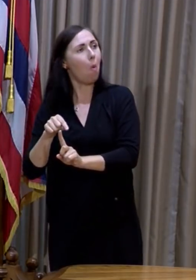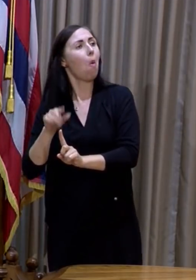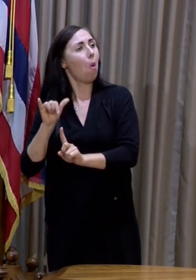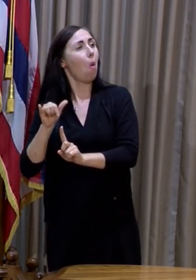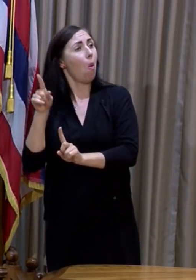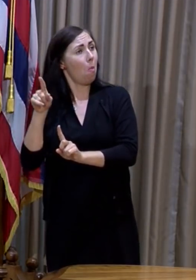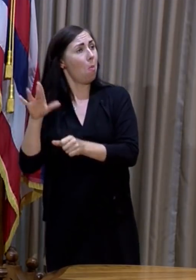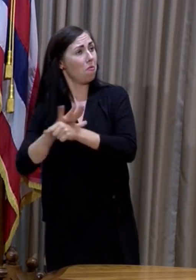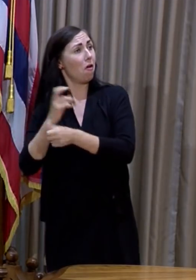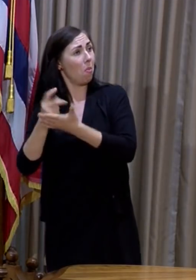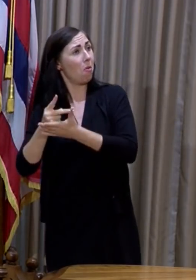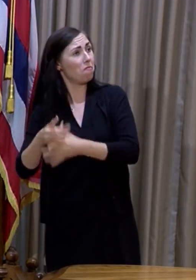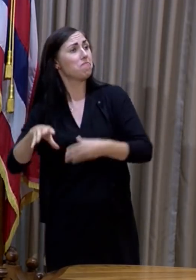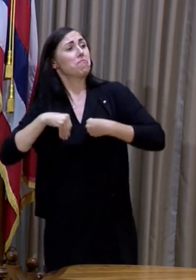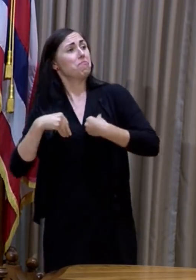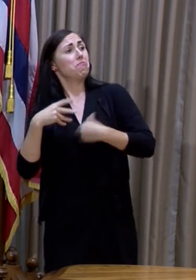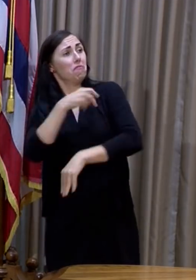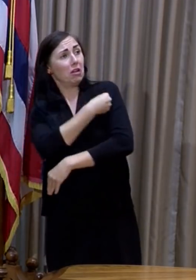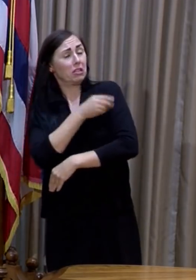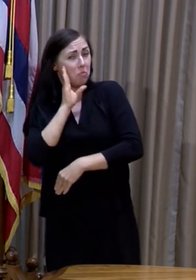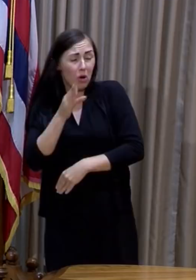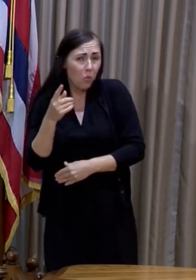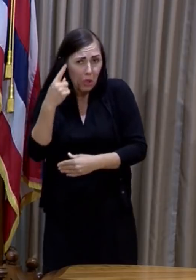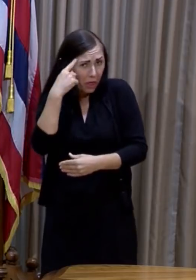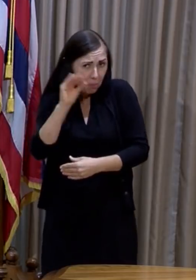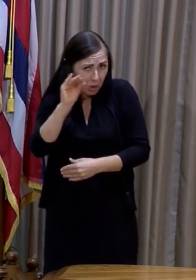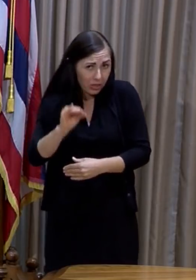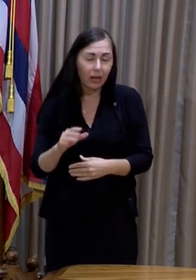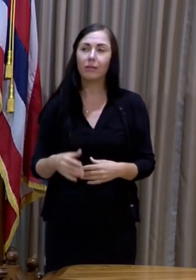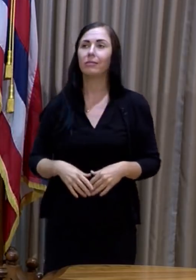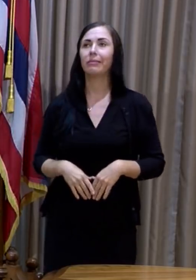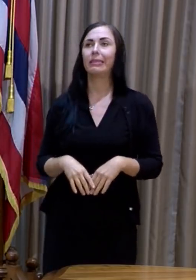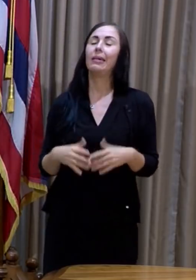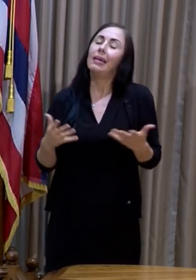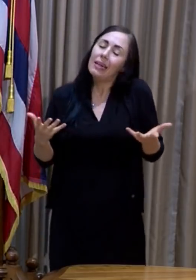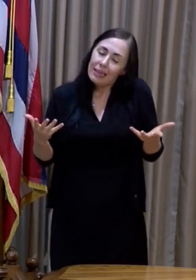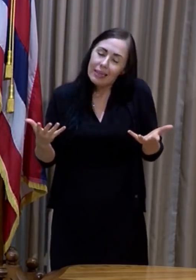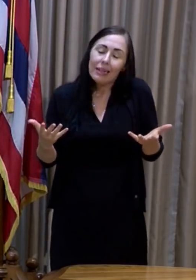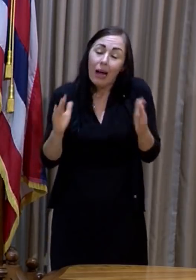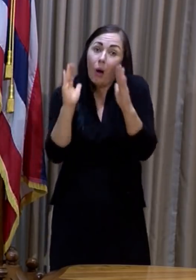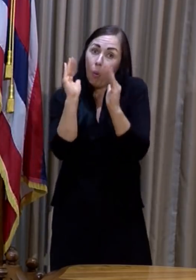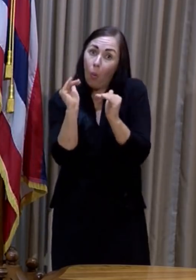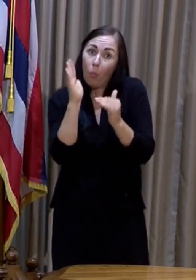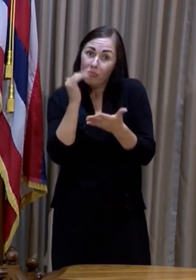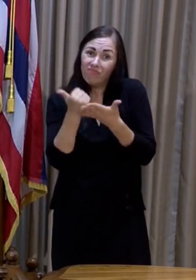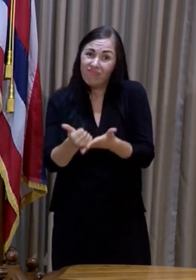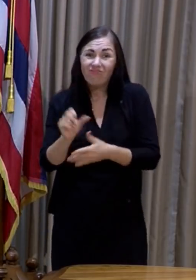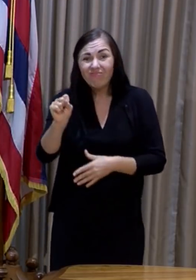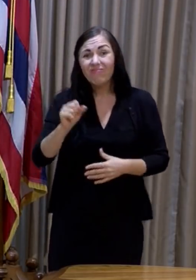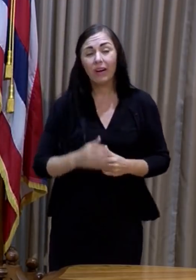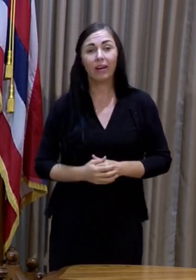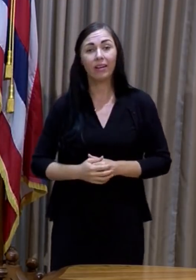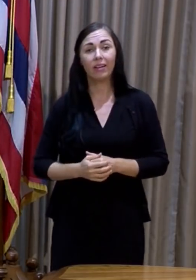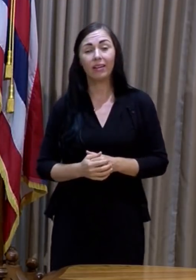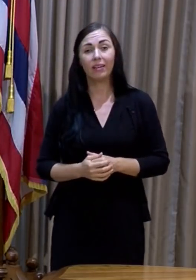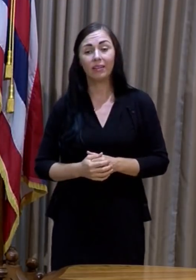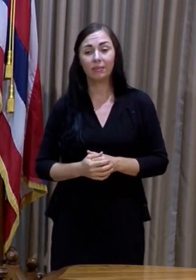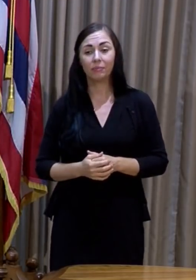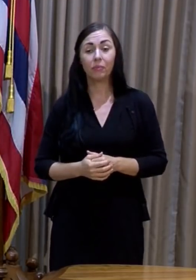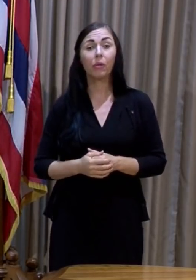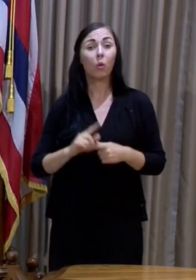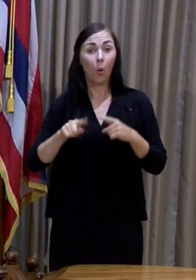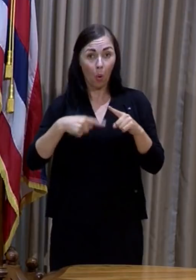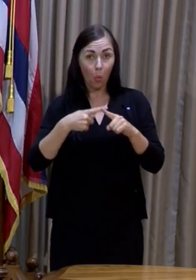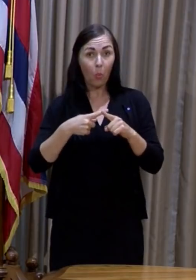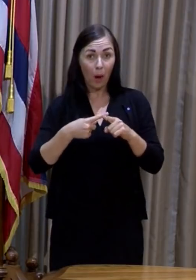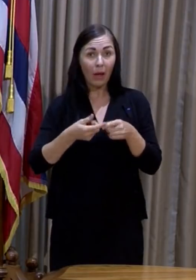news and get vaccinated? I sure hope it will help. You know, a lot of the reasons when we ask people who